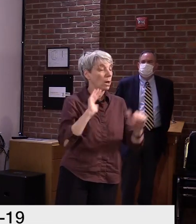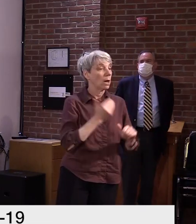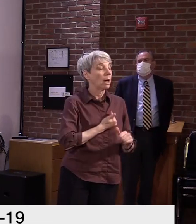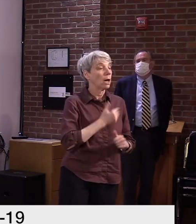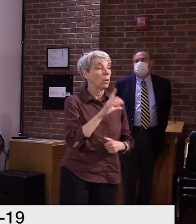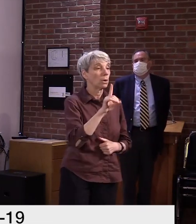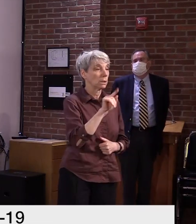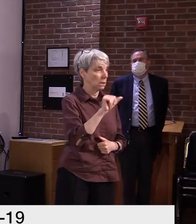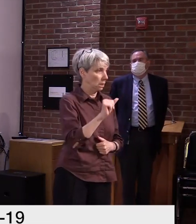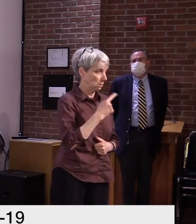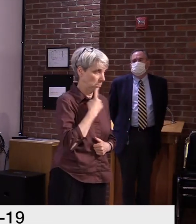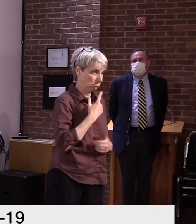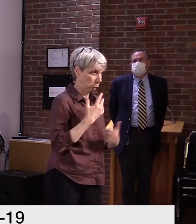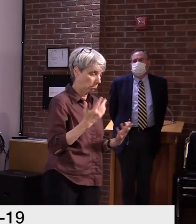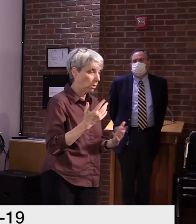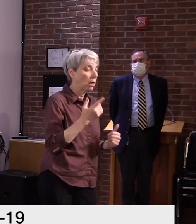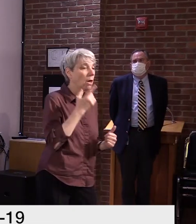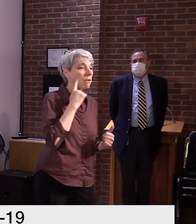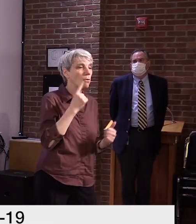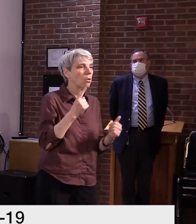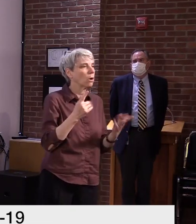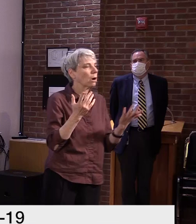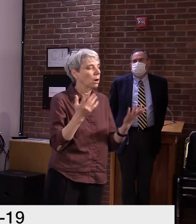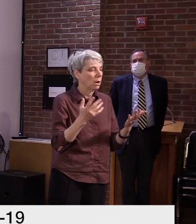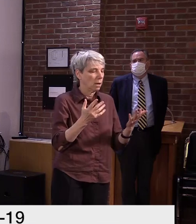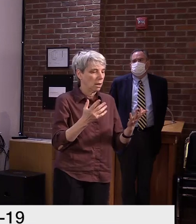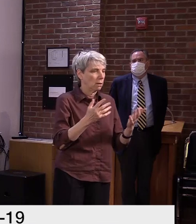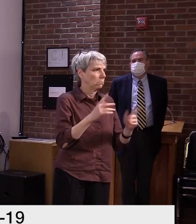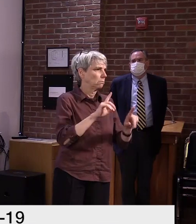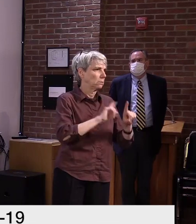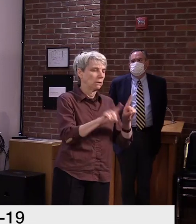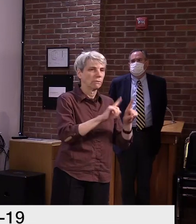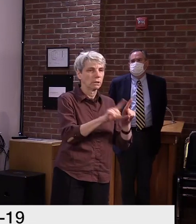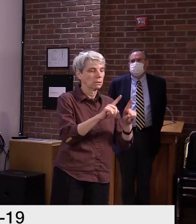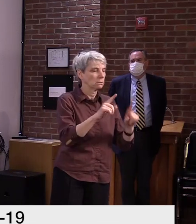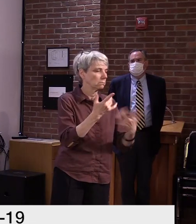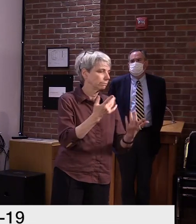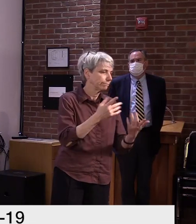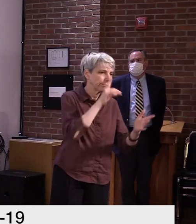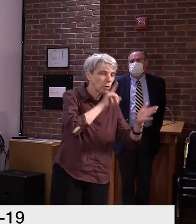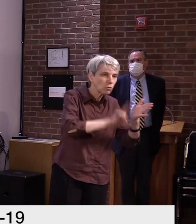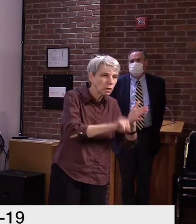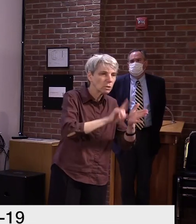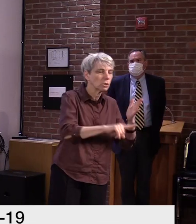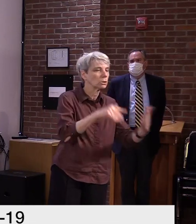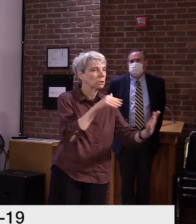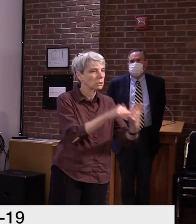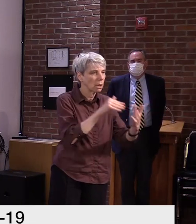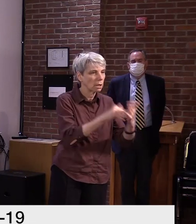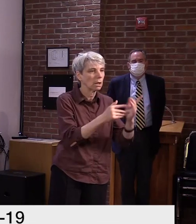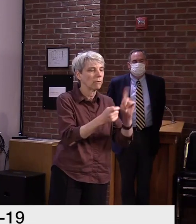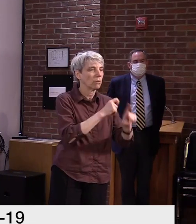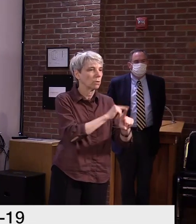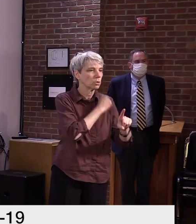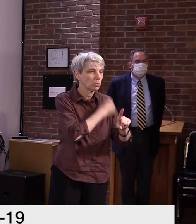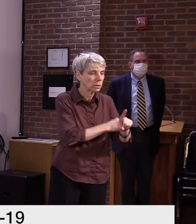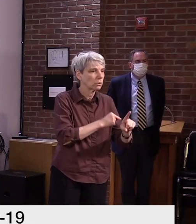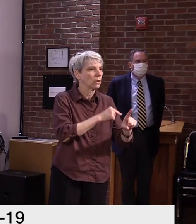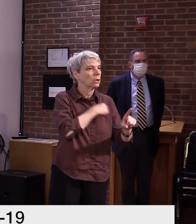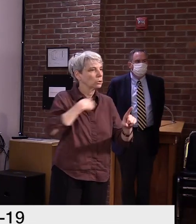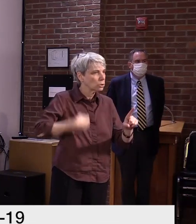In multiple household contact studies conducted in both Switzerland and China and other countries, overwhelmingly